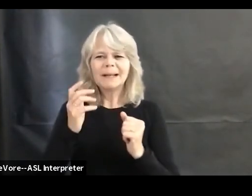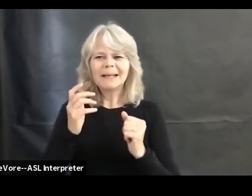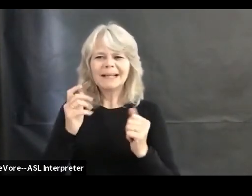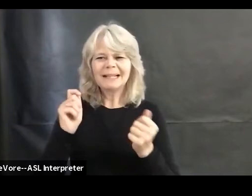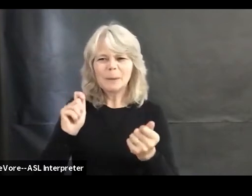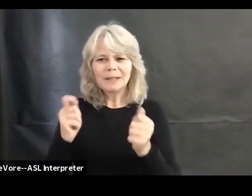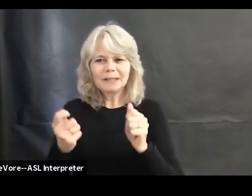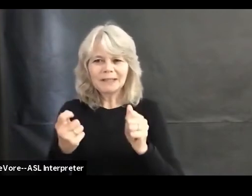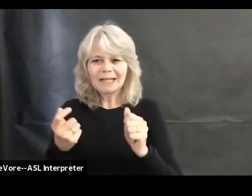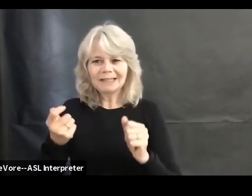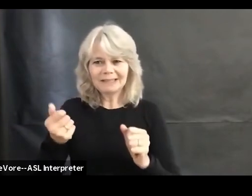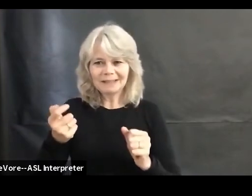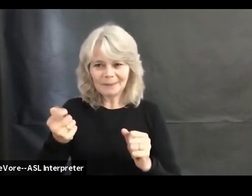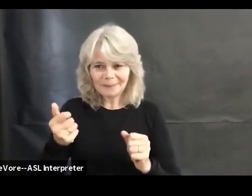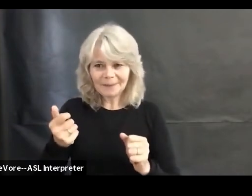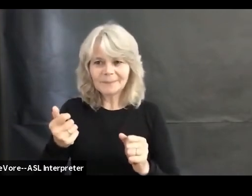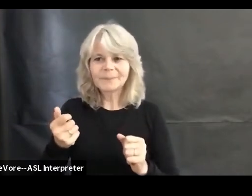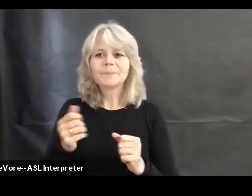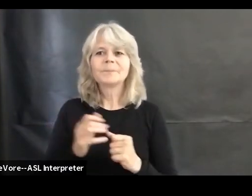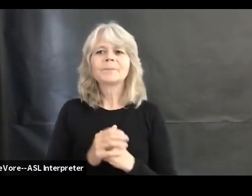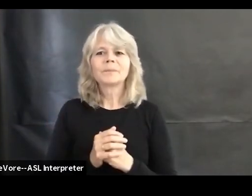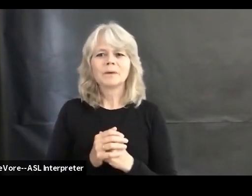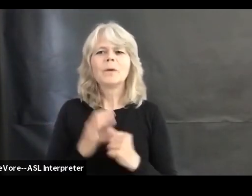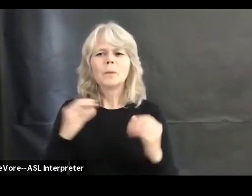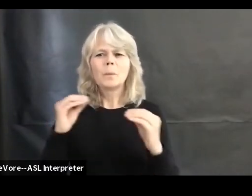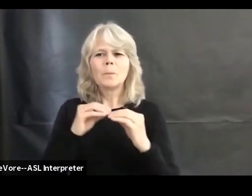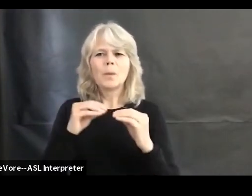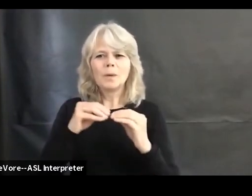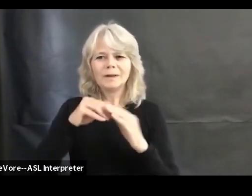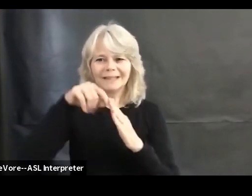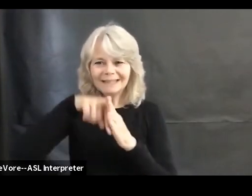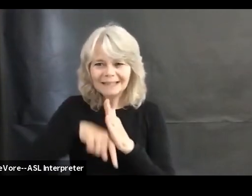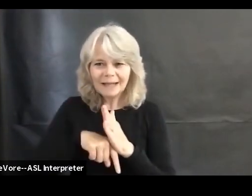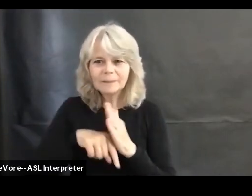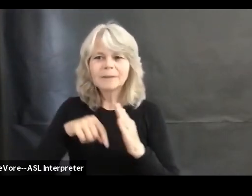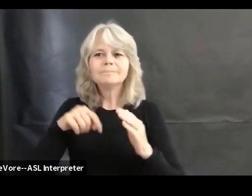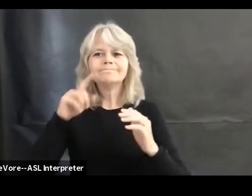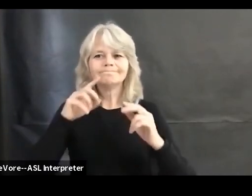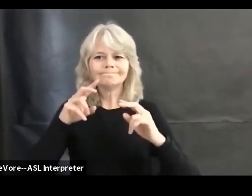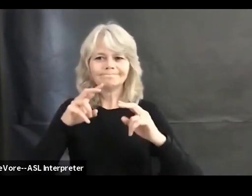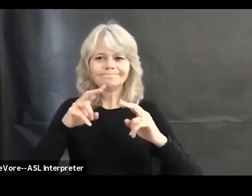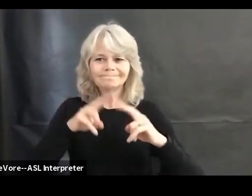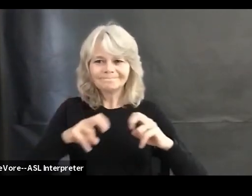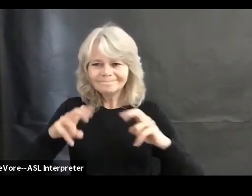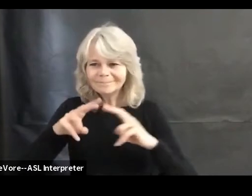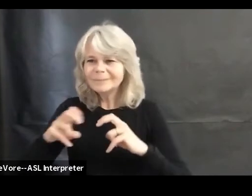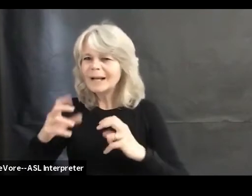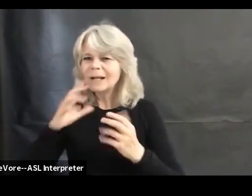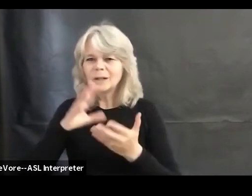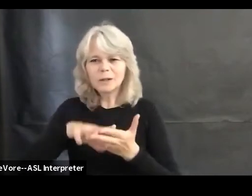take a little bit more time and practice lament, which is